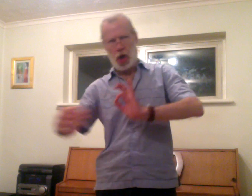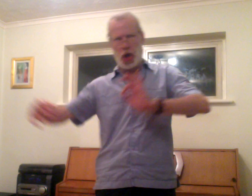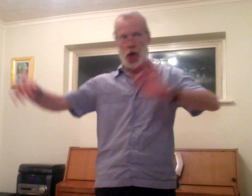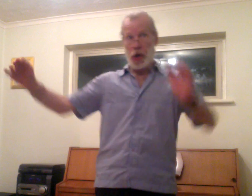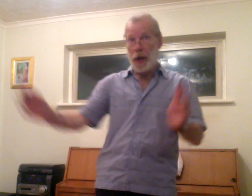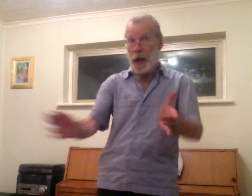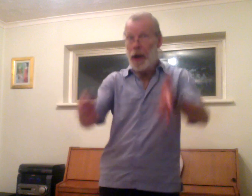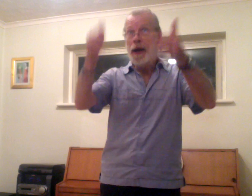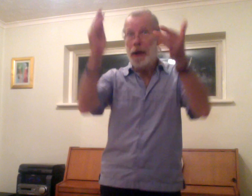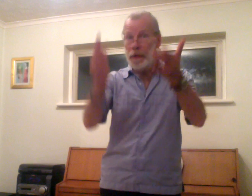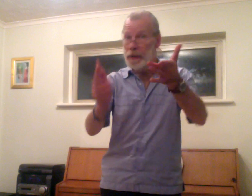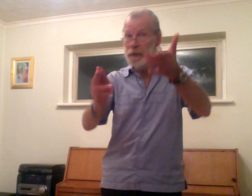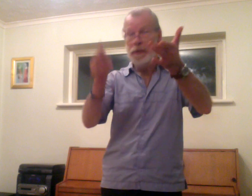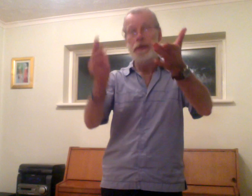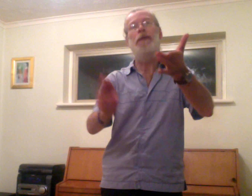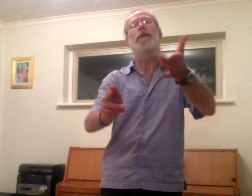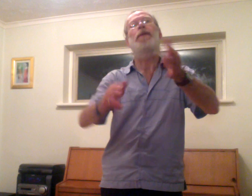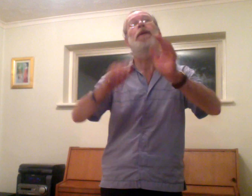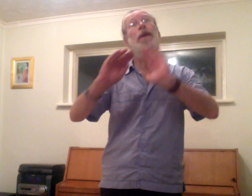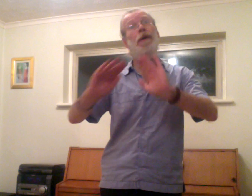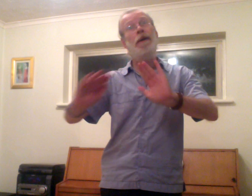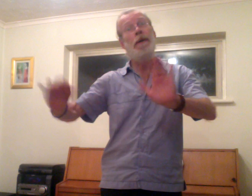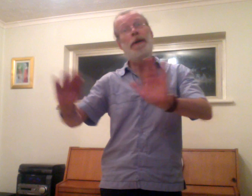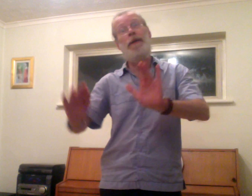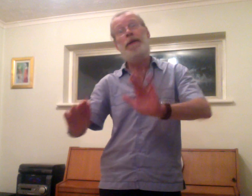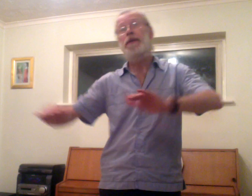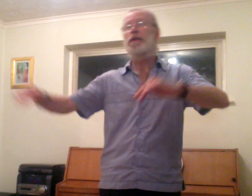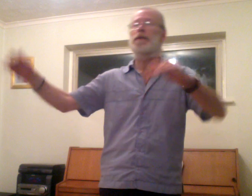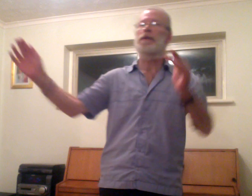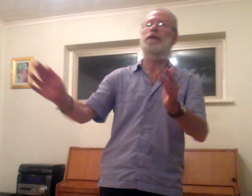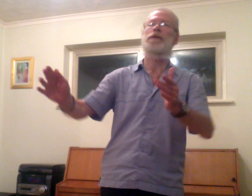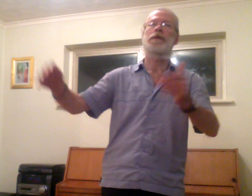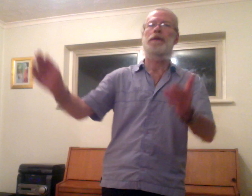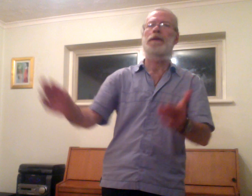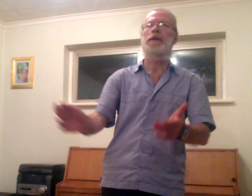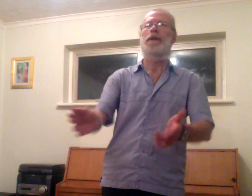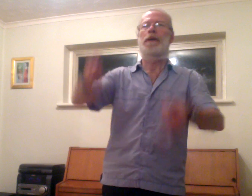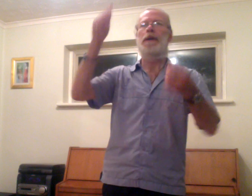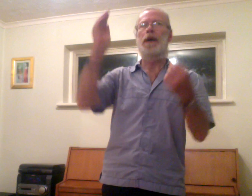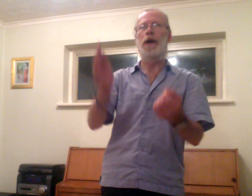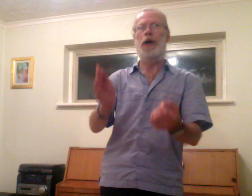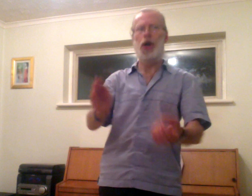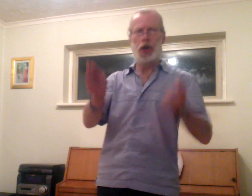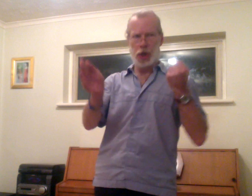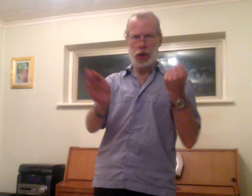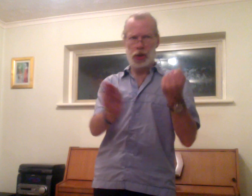Oh God bless, God bless